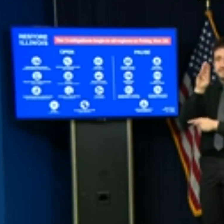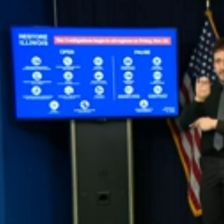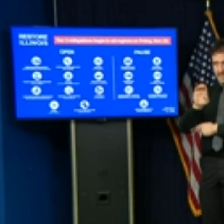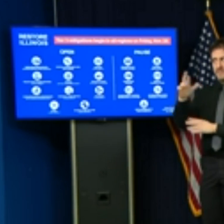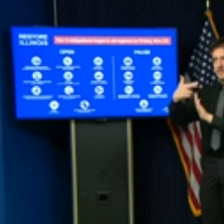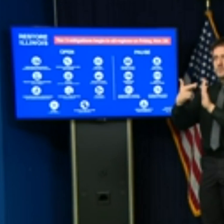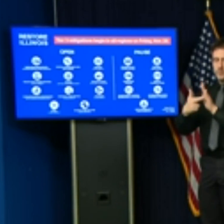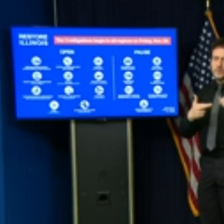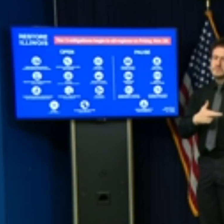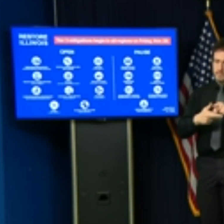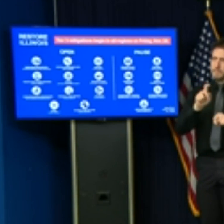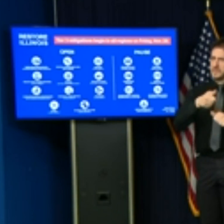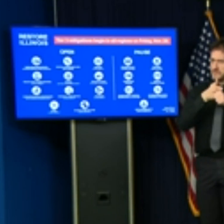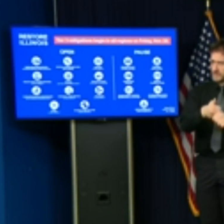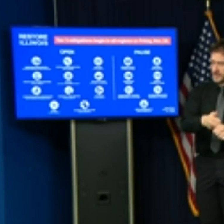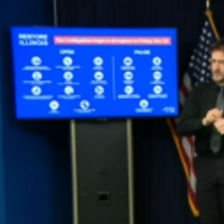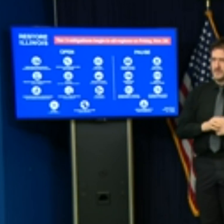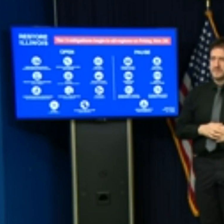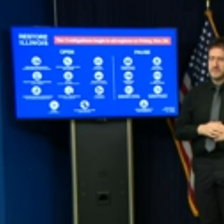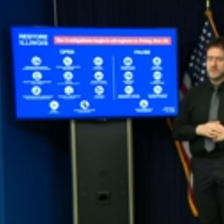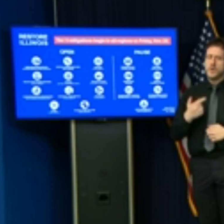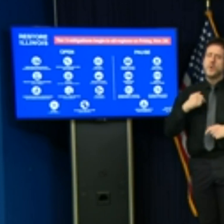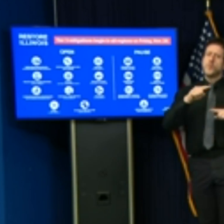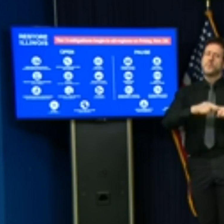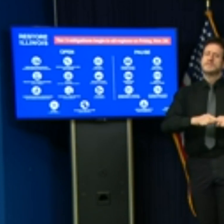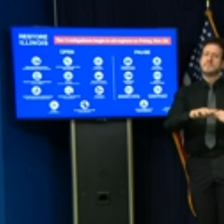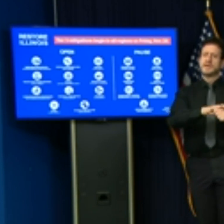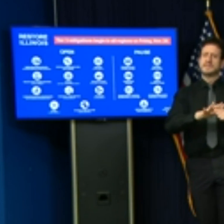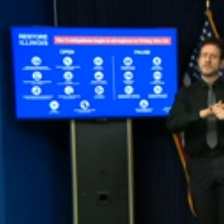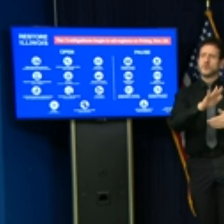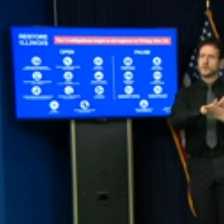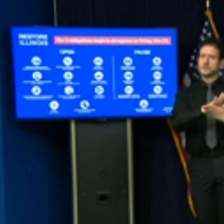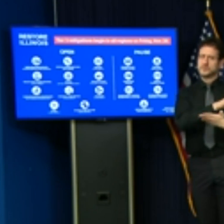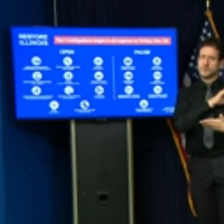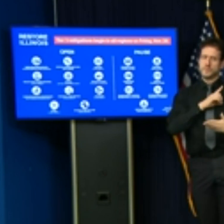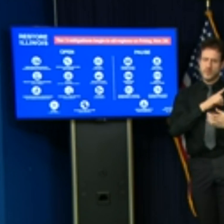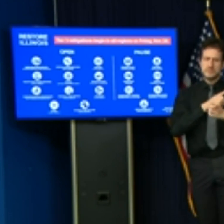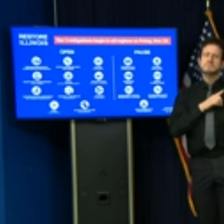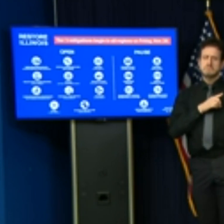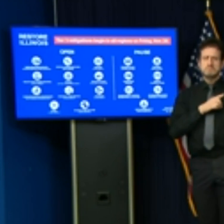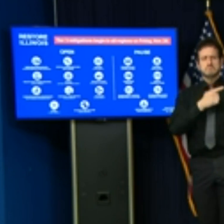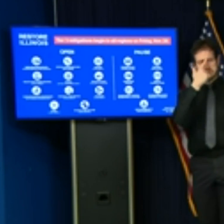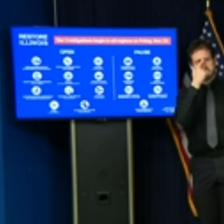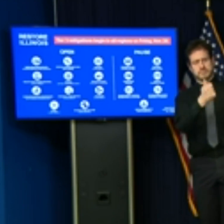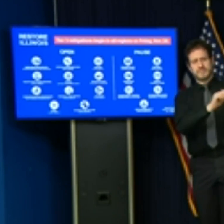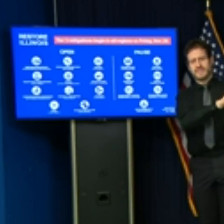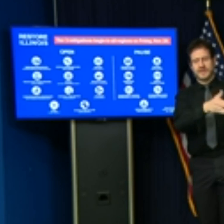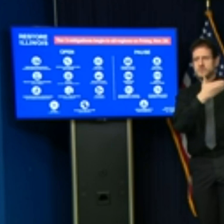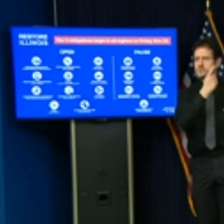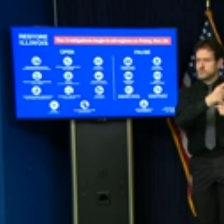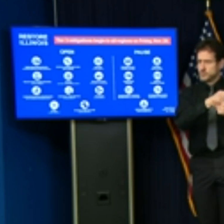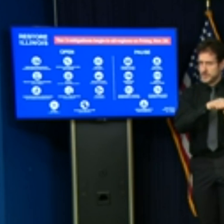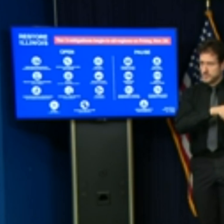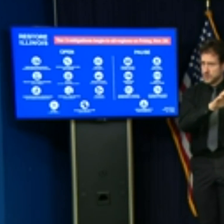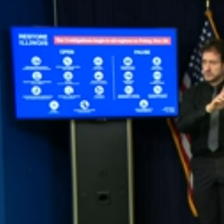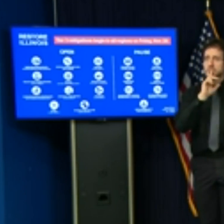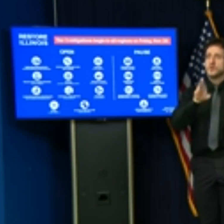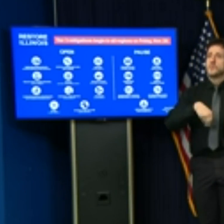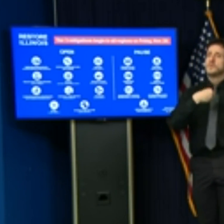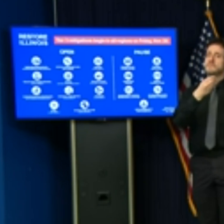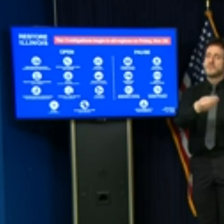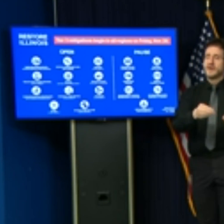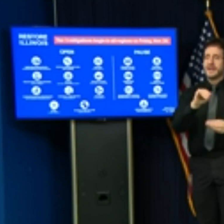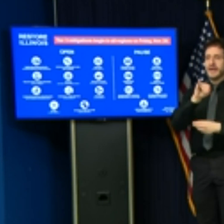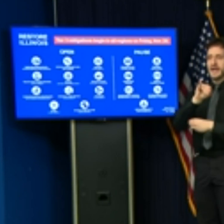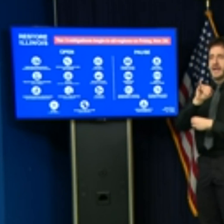continue to rely on local school boards to determine the right approach here. We've provided extensive IDPH attendance